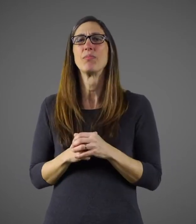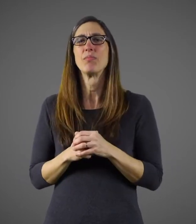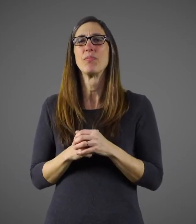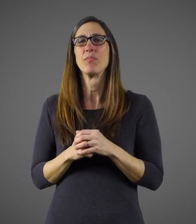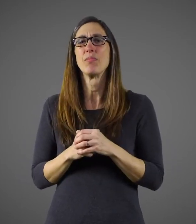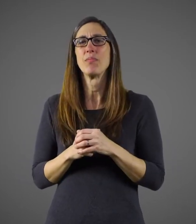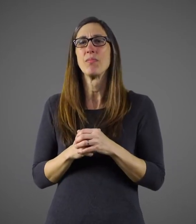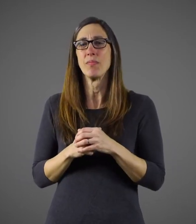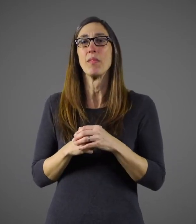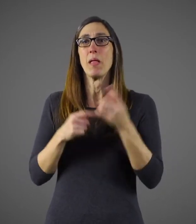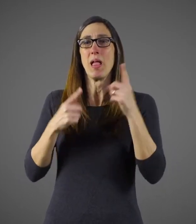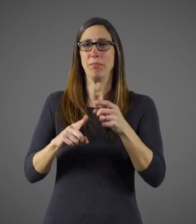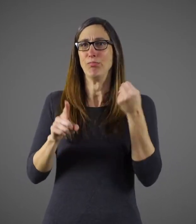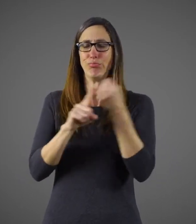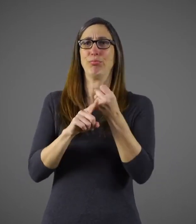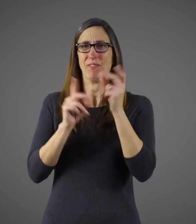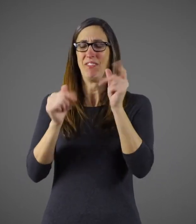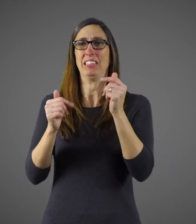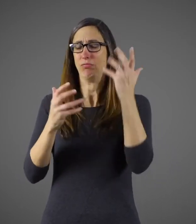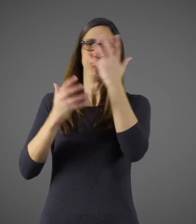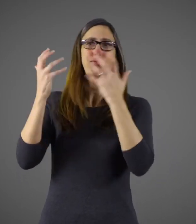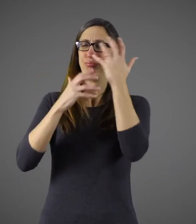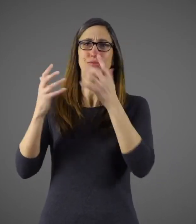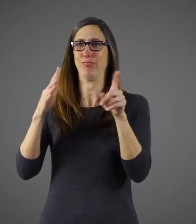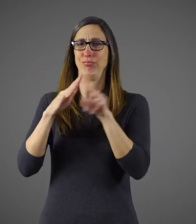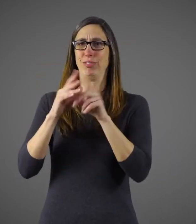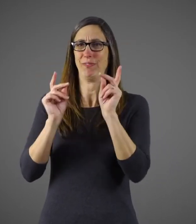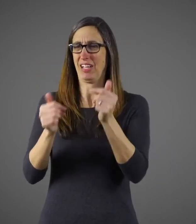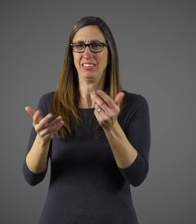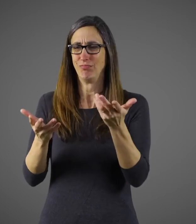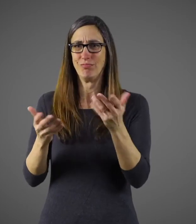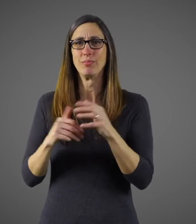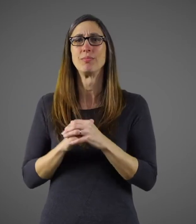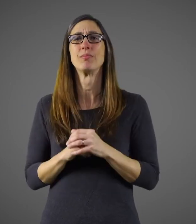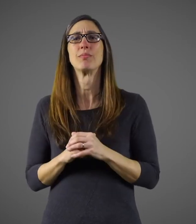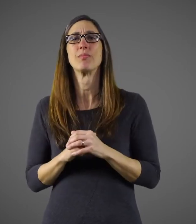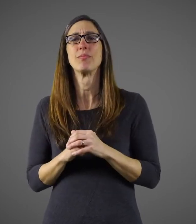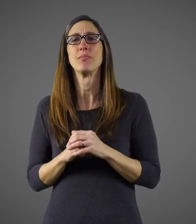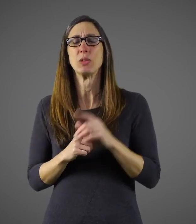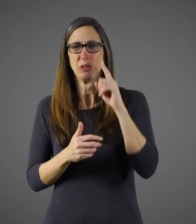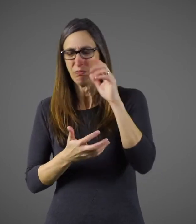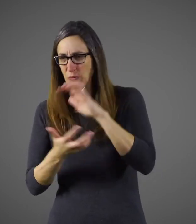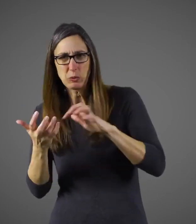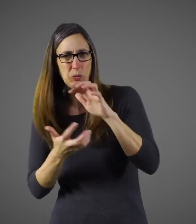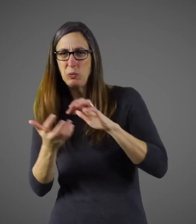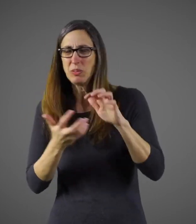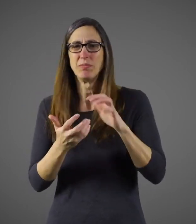sudden onset of dizziness, confusion,